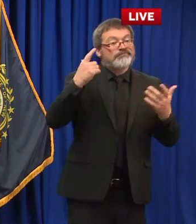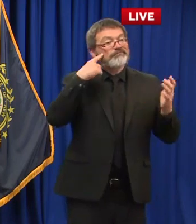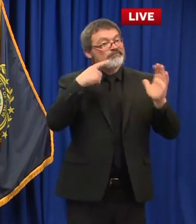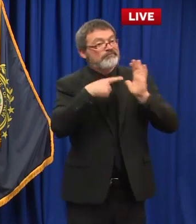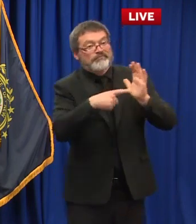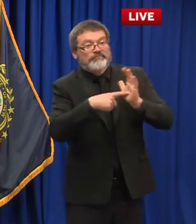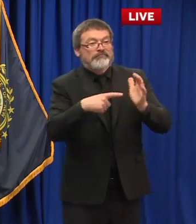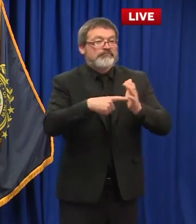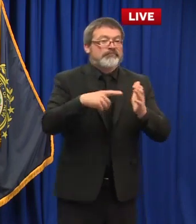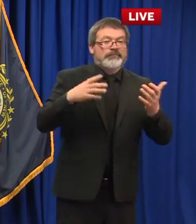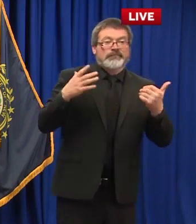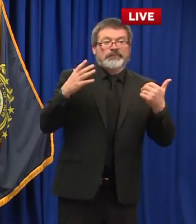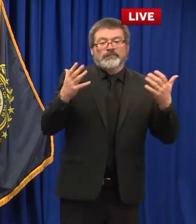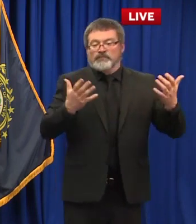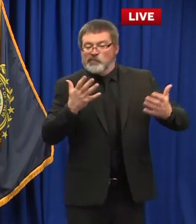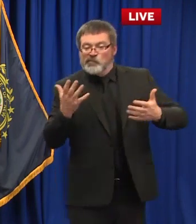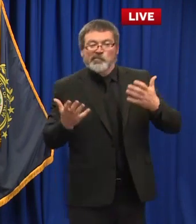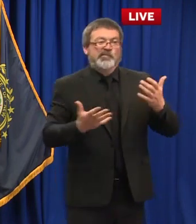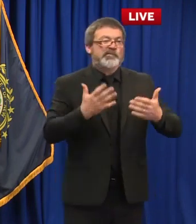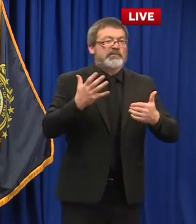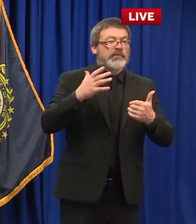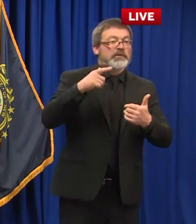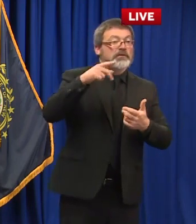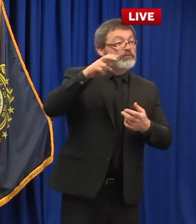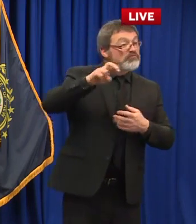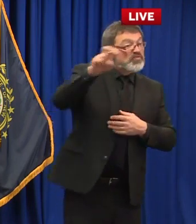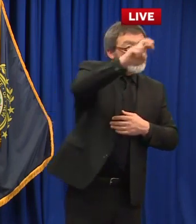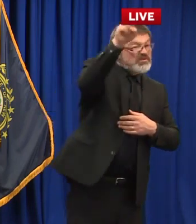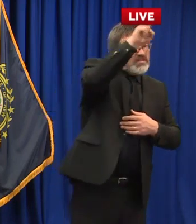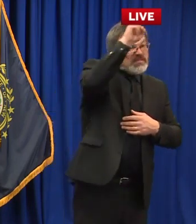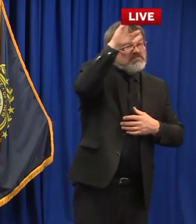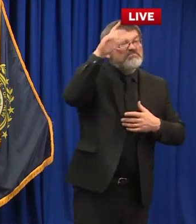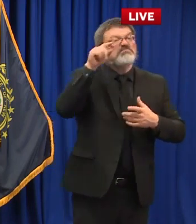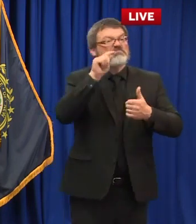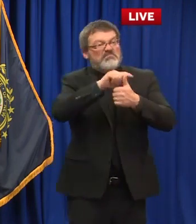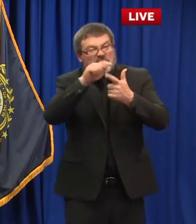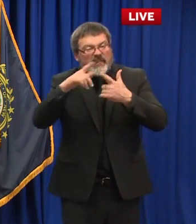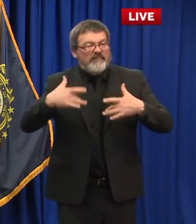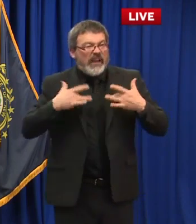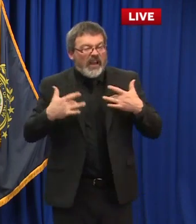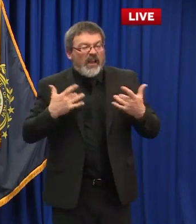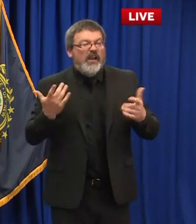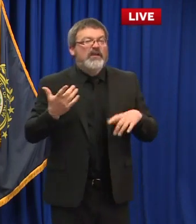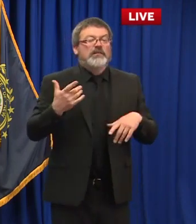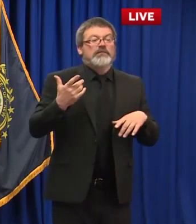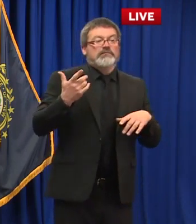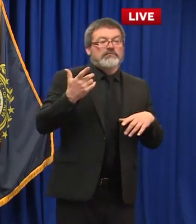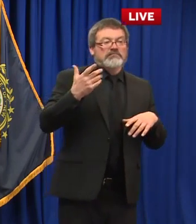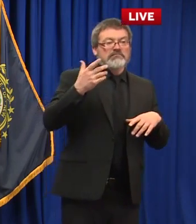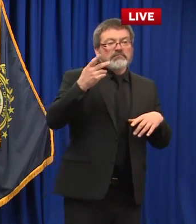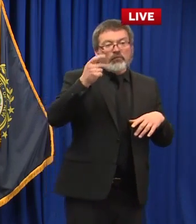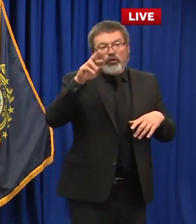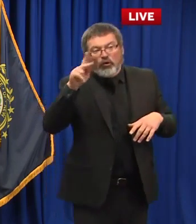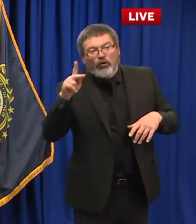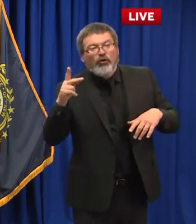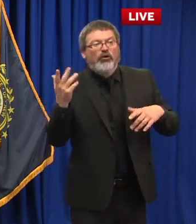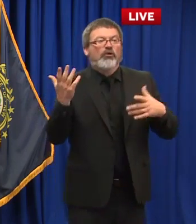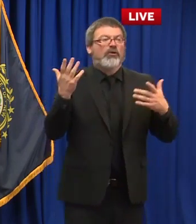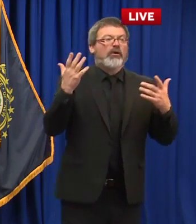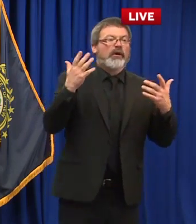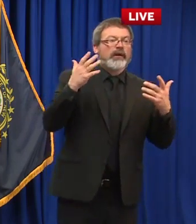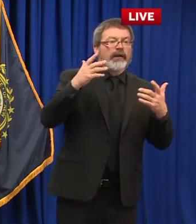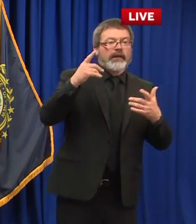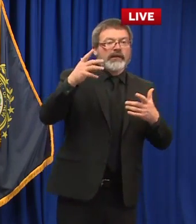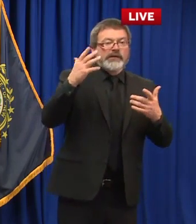I guess you could call them tourism type attractions and we're expanding the activities that are currently covered under the outdoor